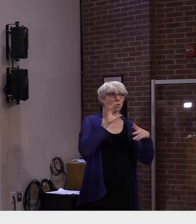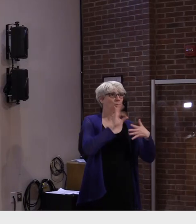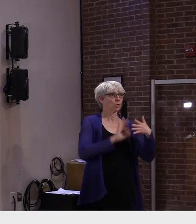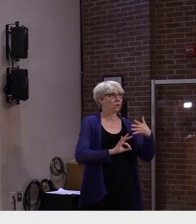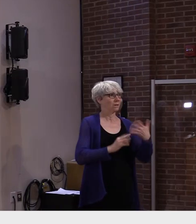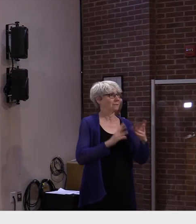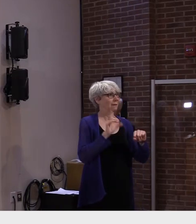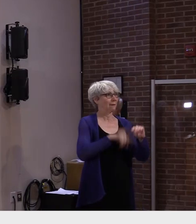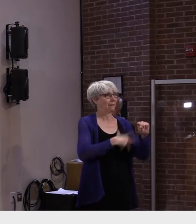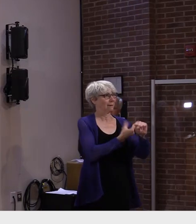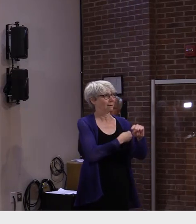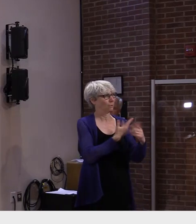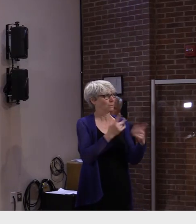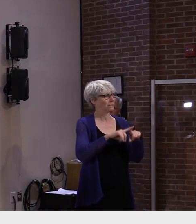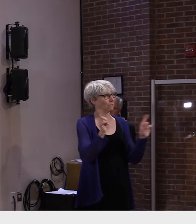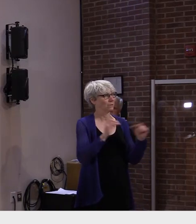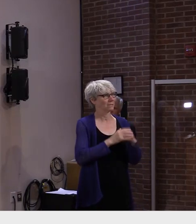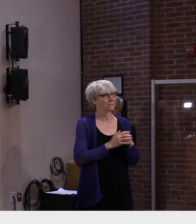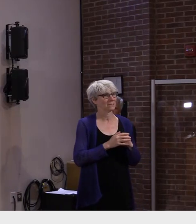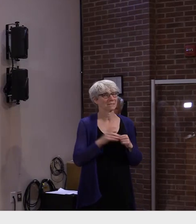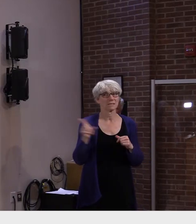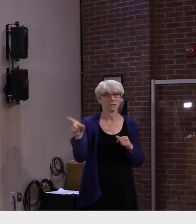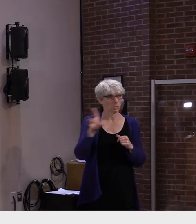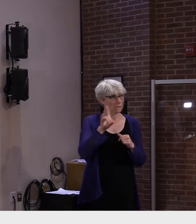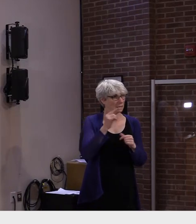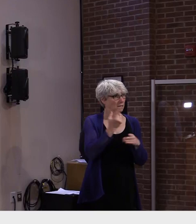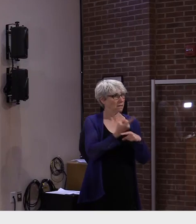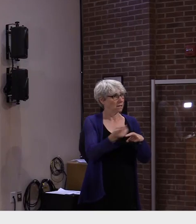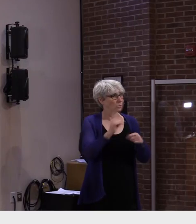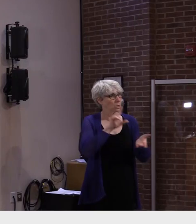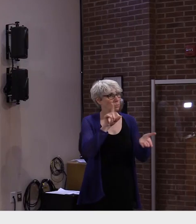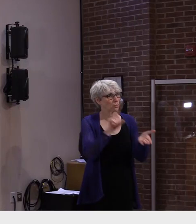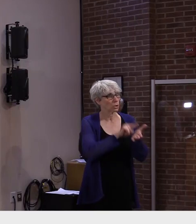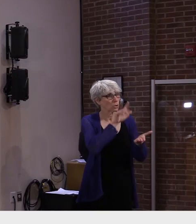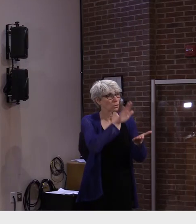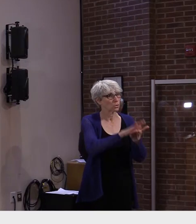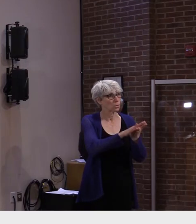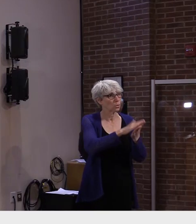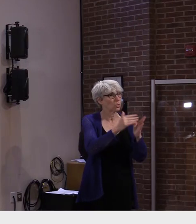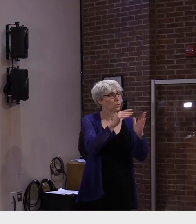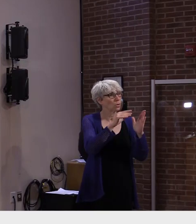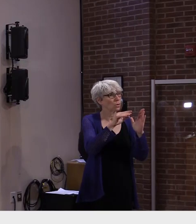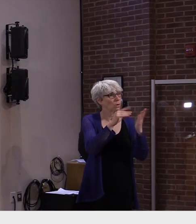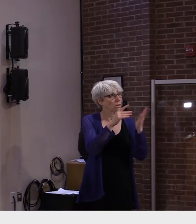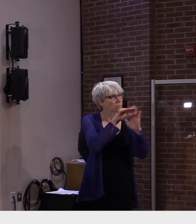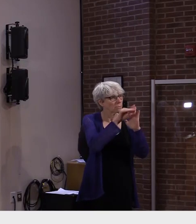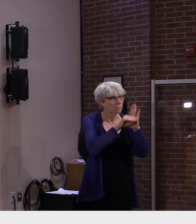Our school guidance came out last week and it was pretty clear about...